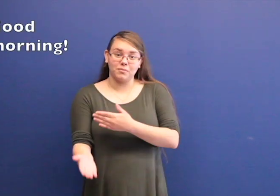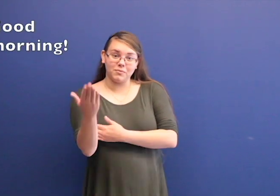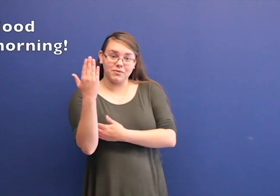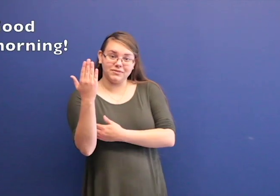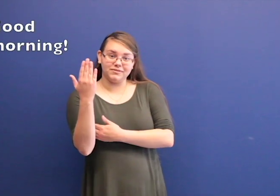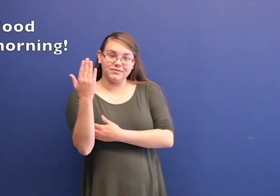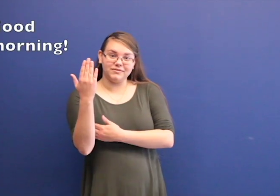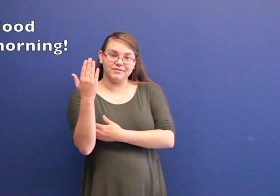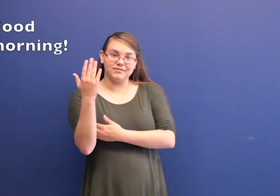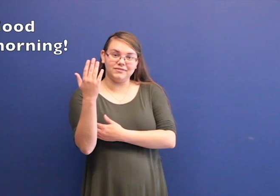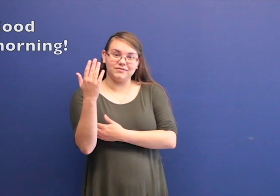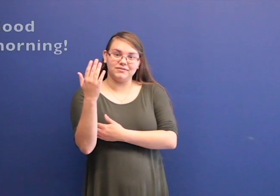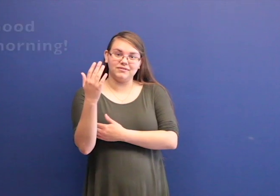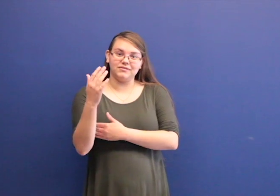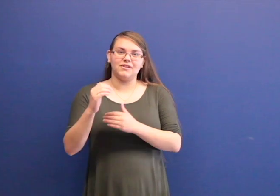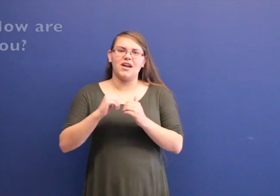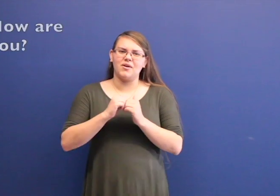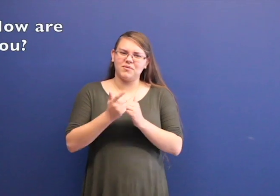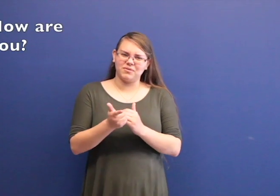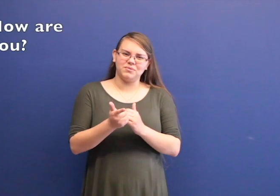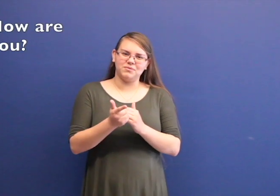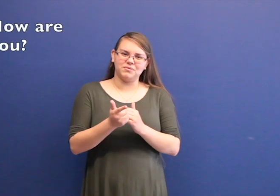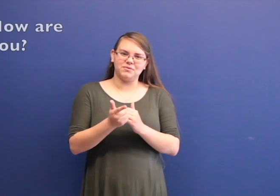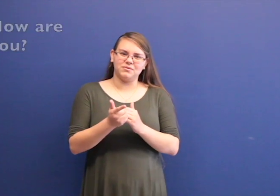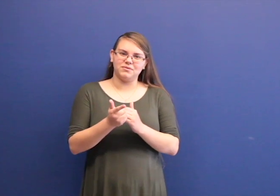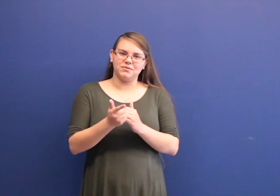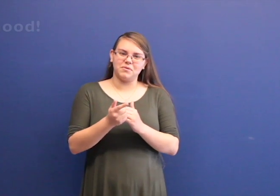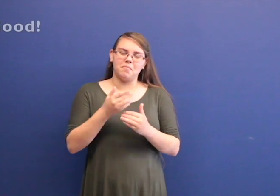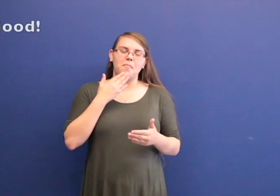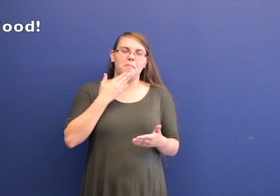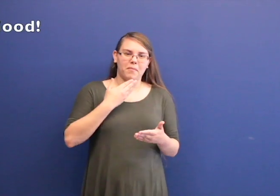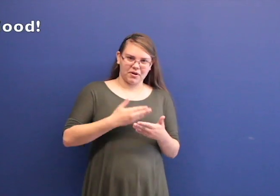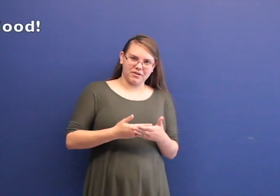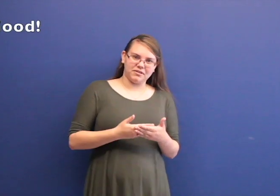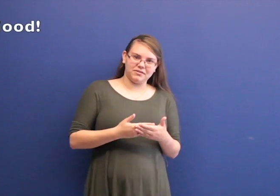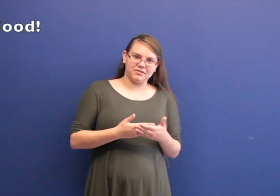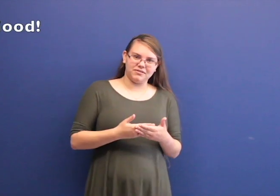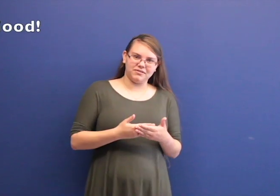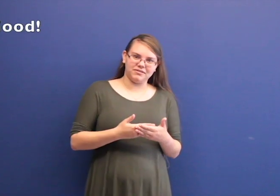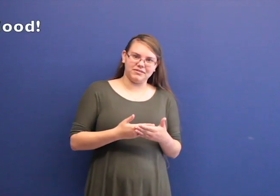Good morning. How are you? Good.